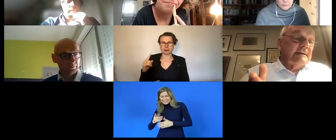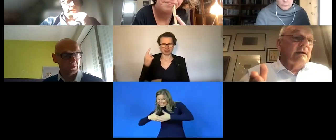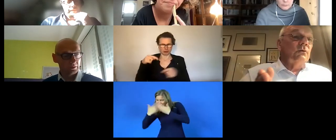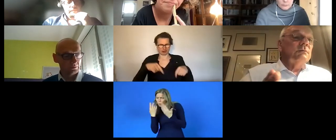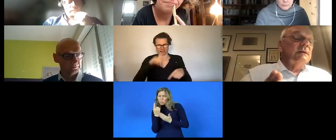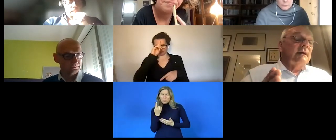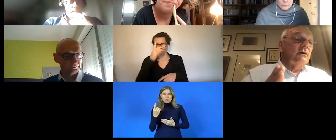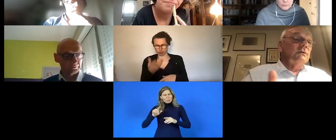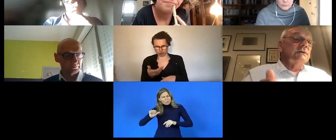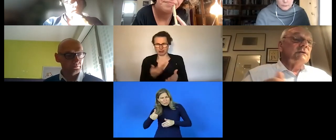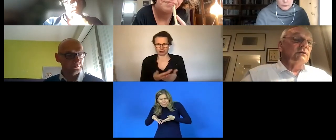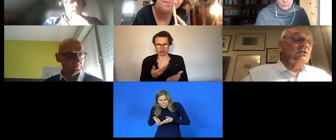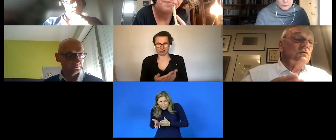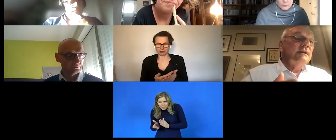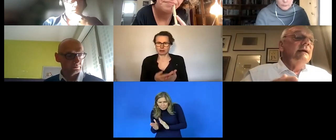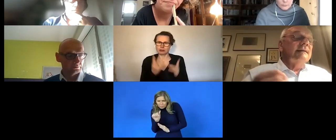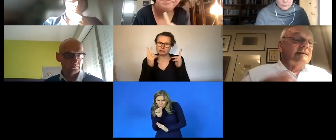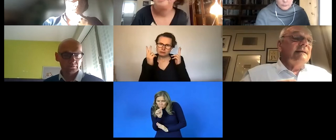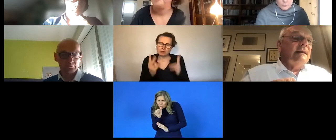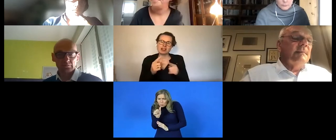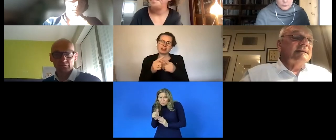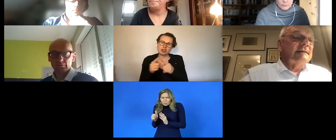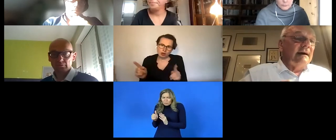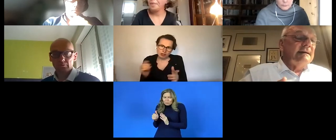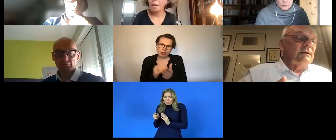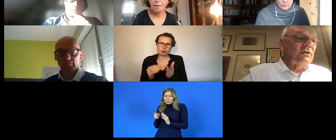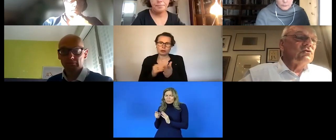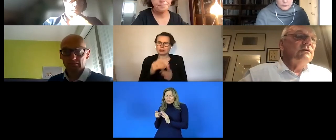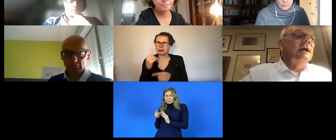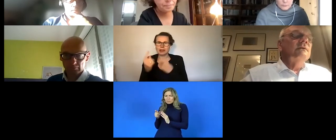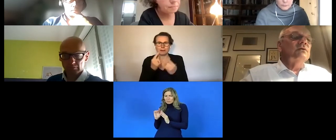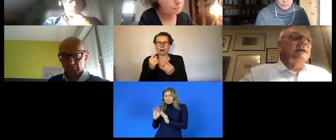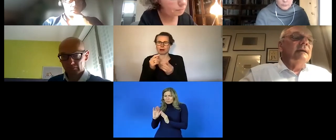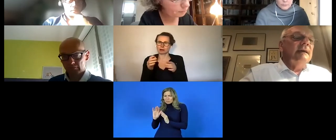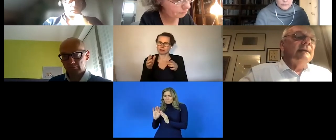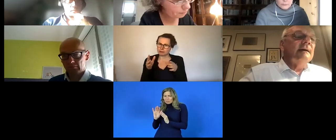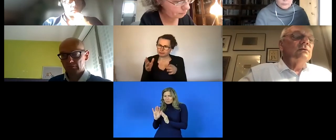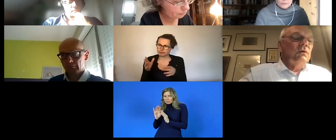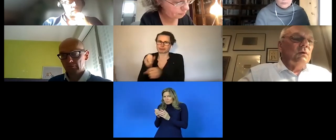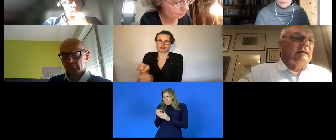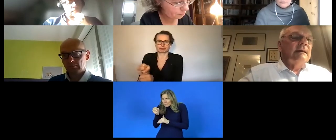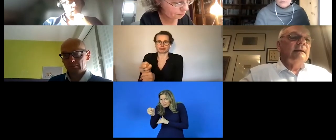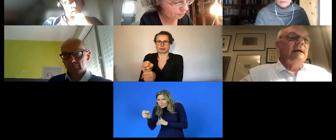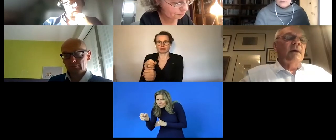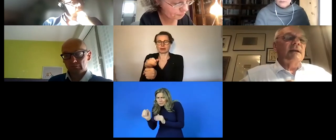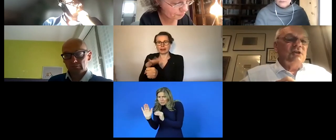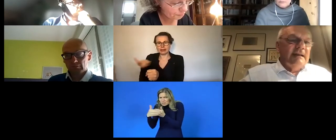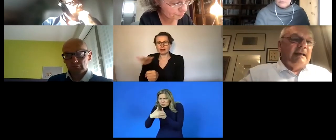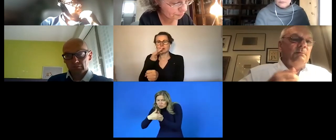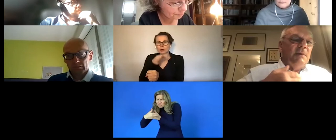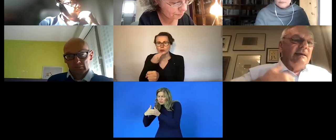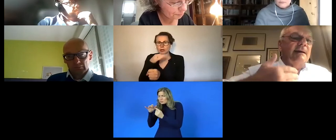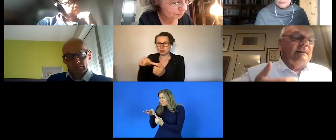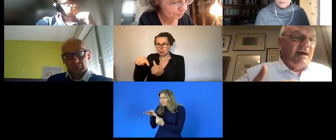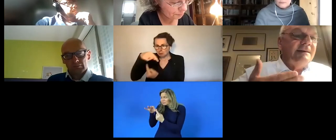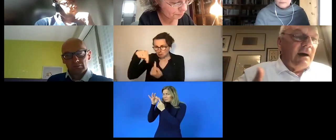to live in sheltered specialized schools or sheltered uh